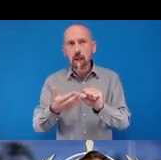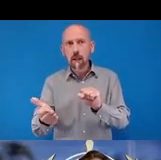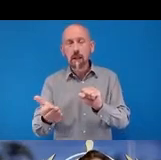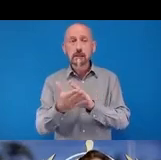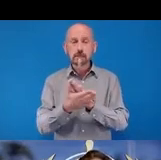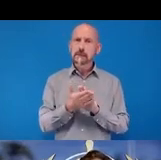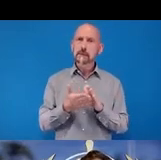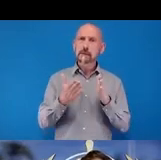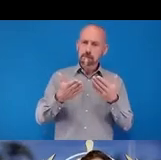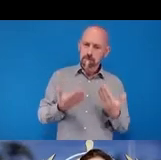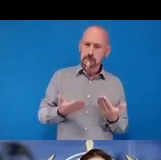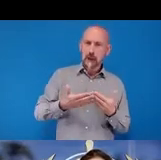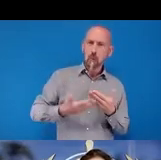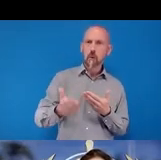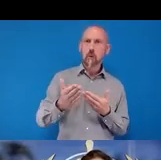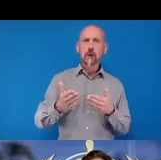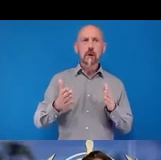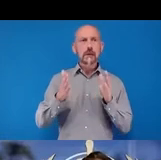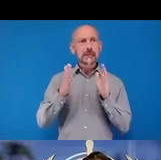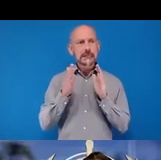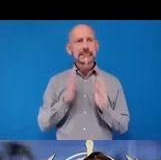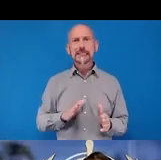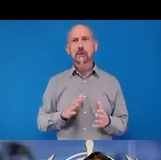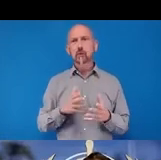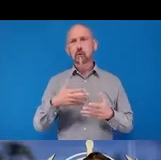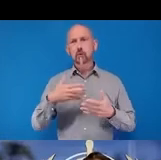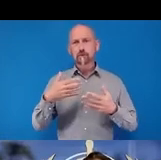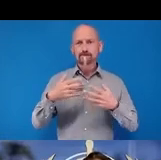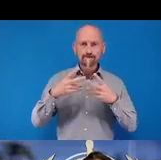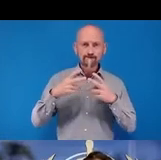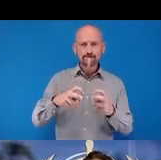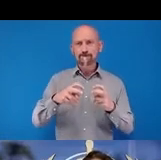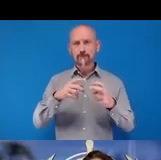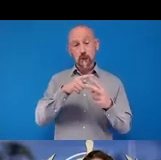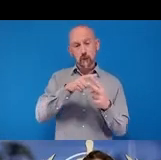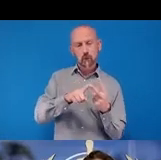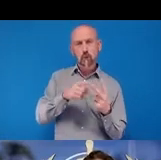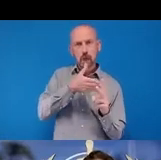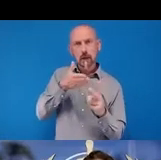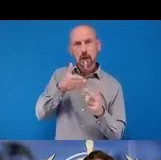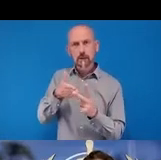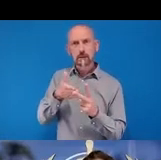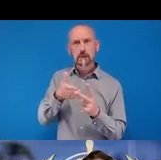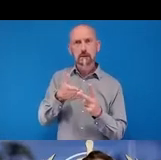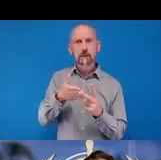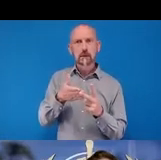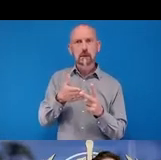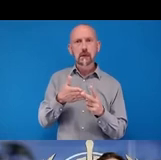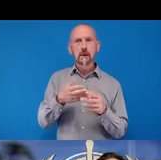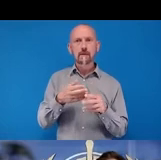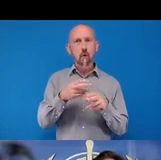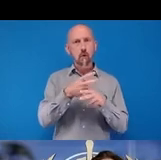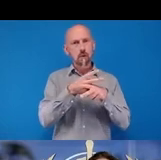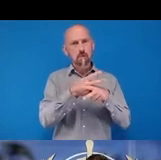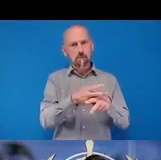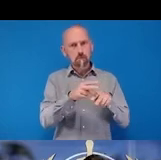forward now endorsing these two targets and the monitor and the and the